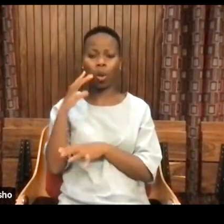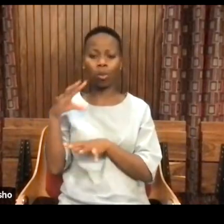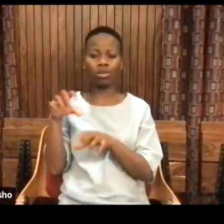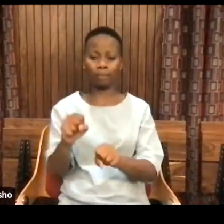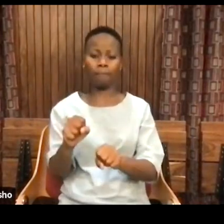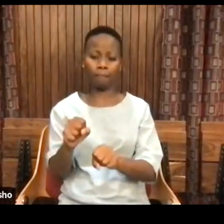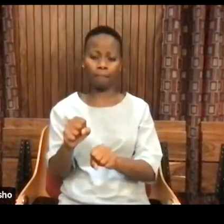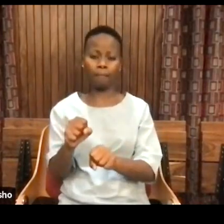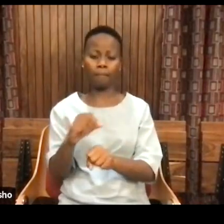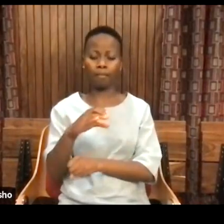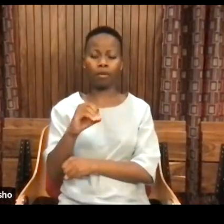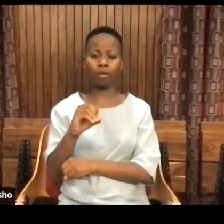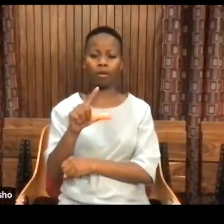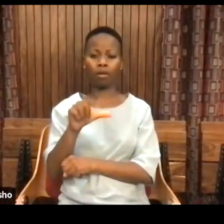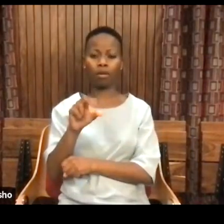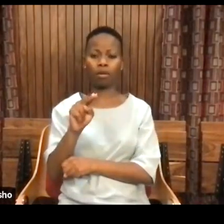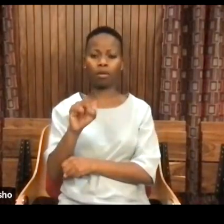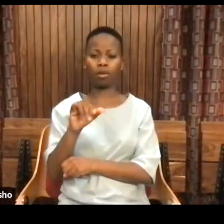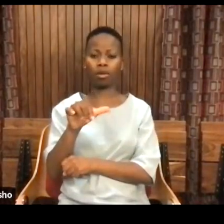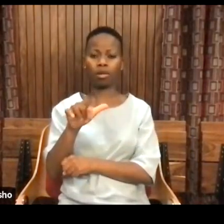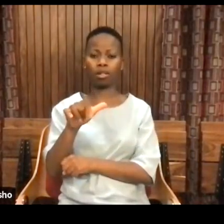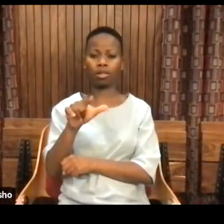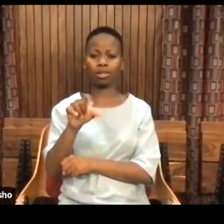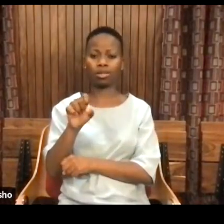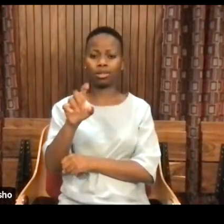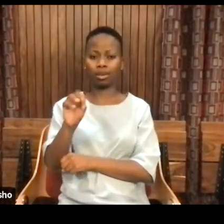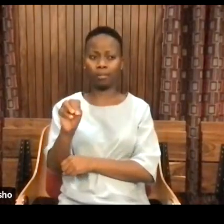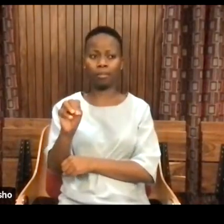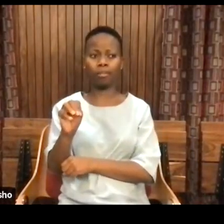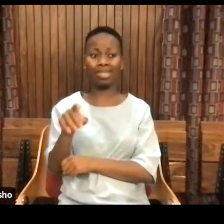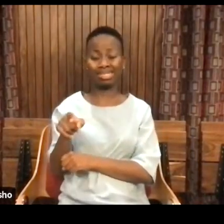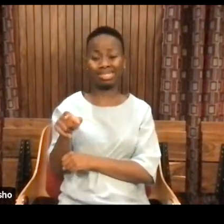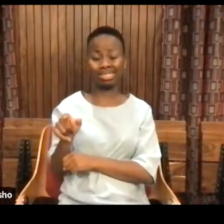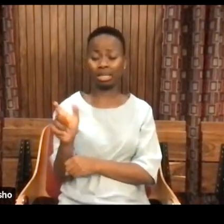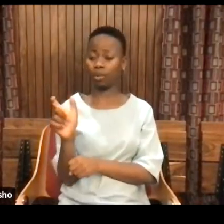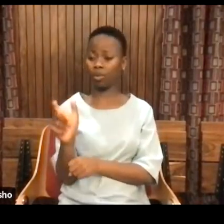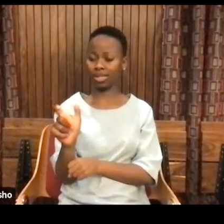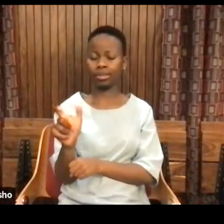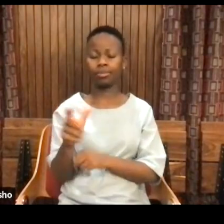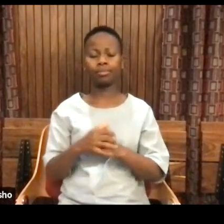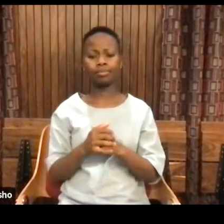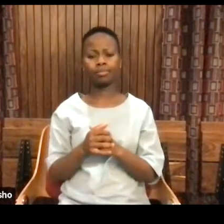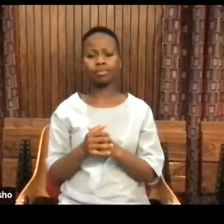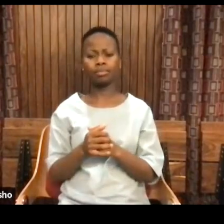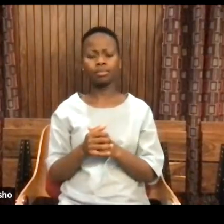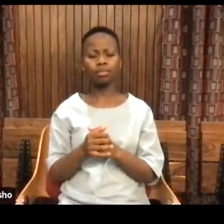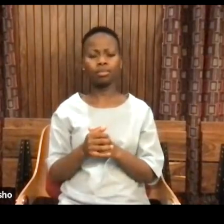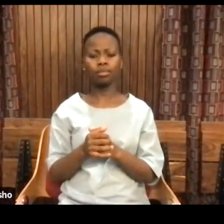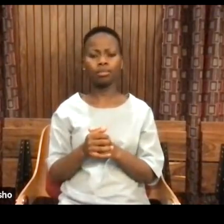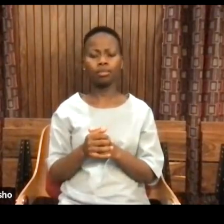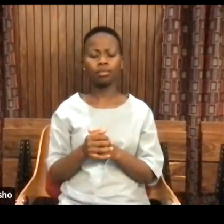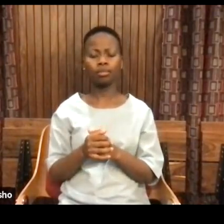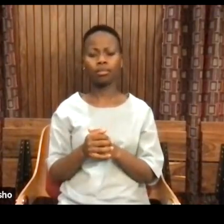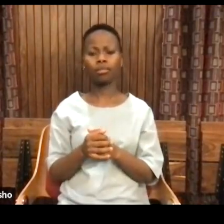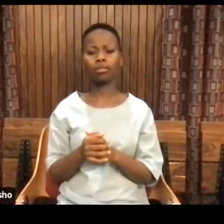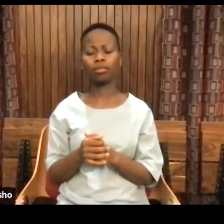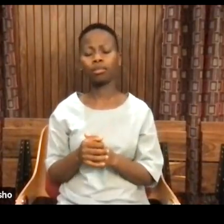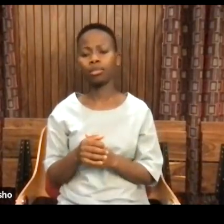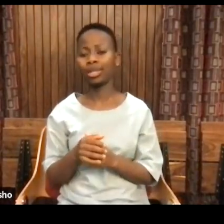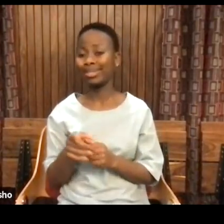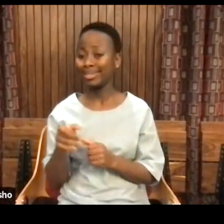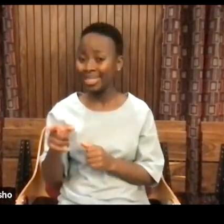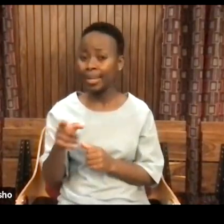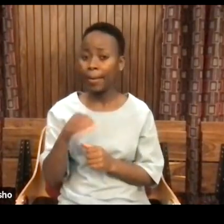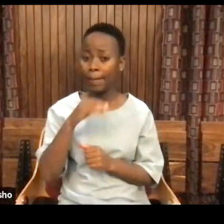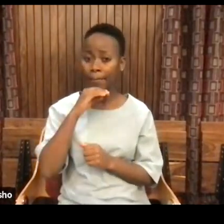basically, it was a constellation of a whole bunch of forces that would require a